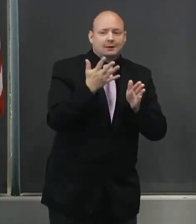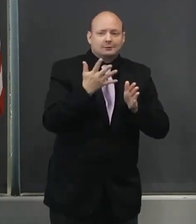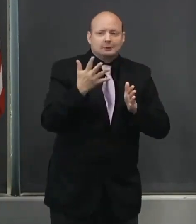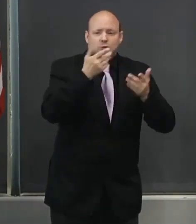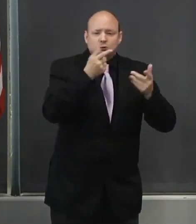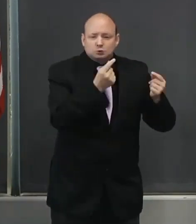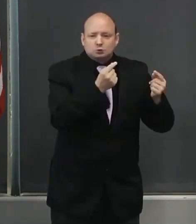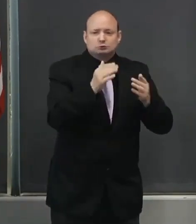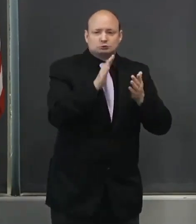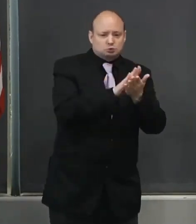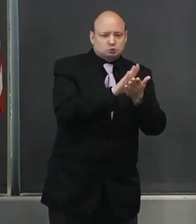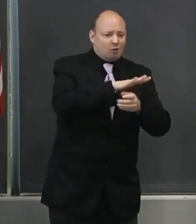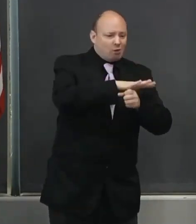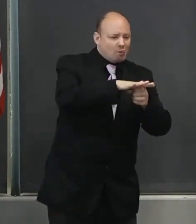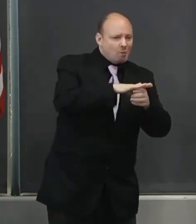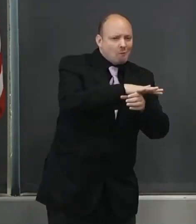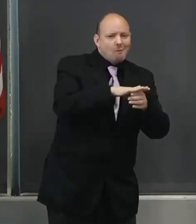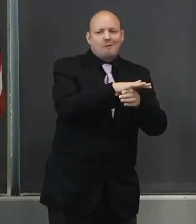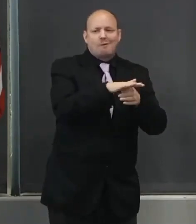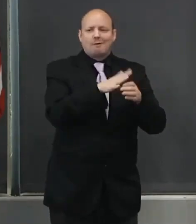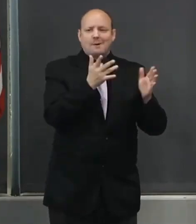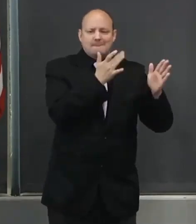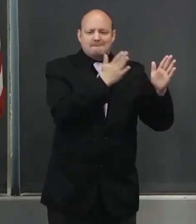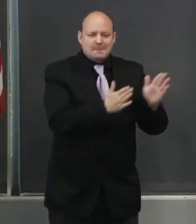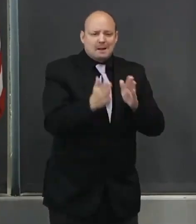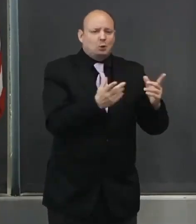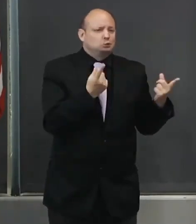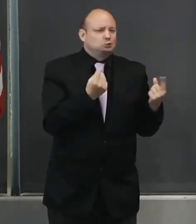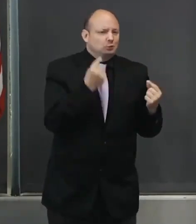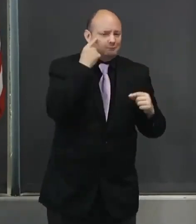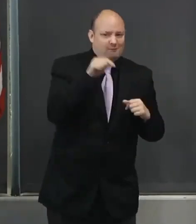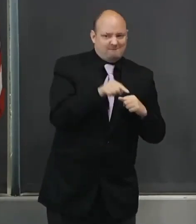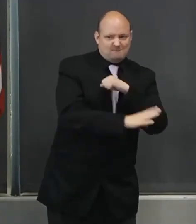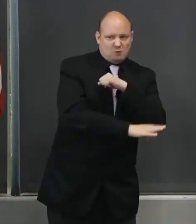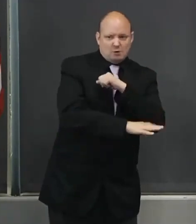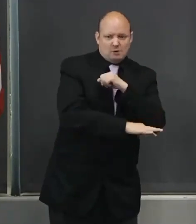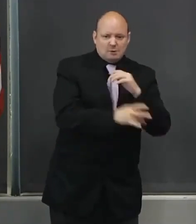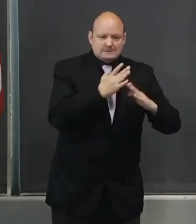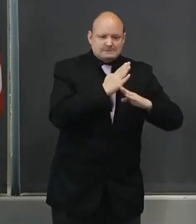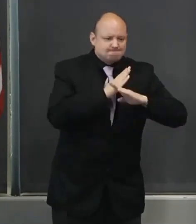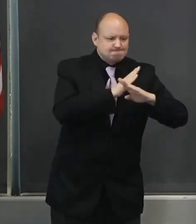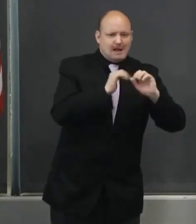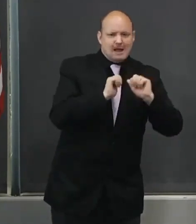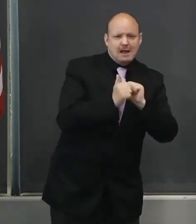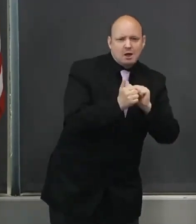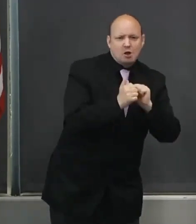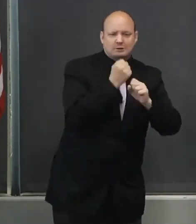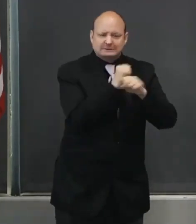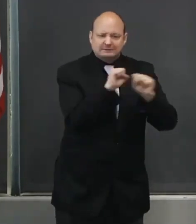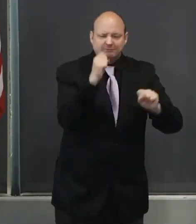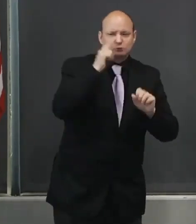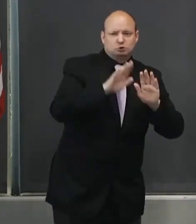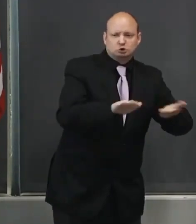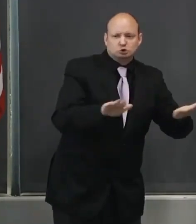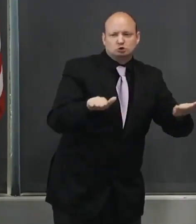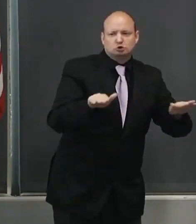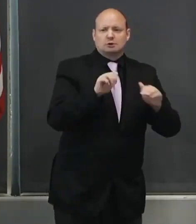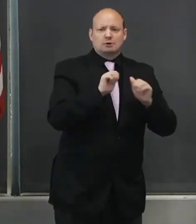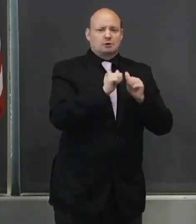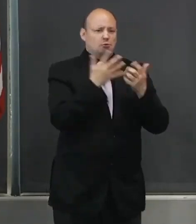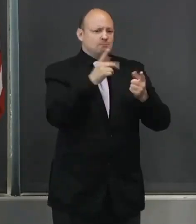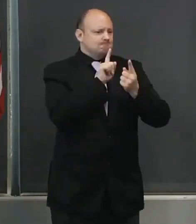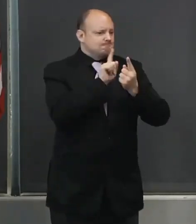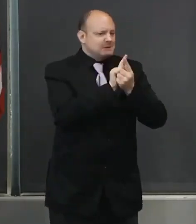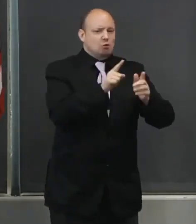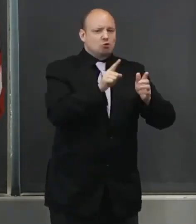to implement clear health and safety protocols. It also provides the flexibility for schools to